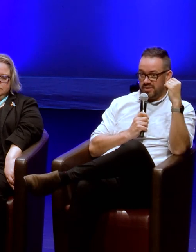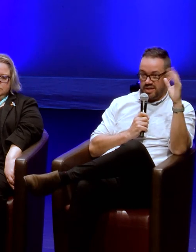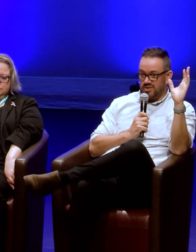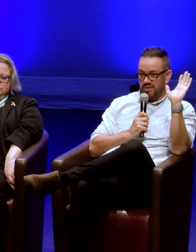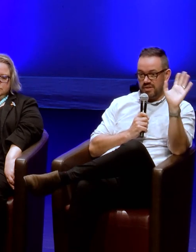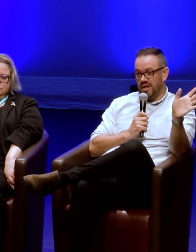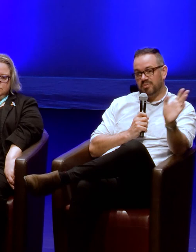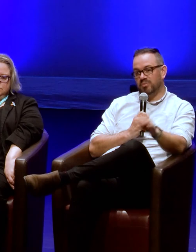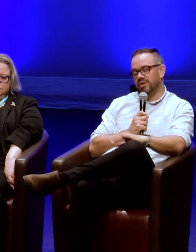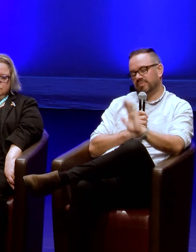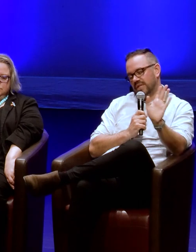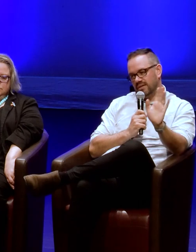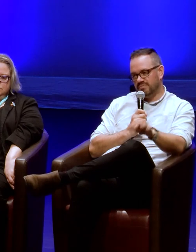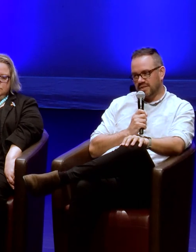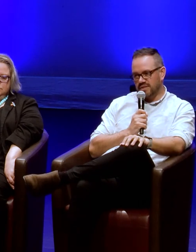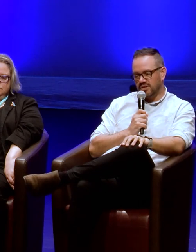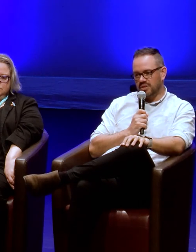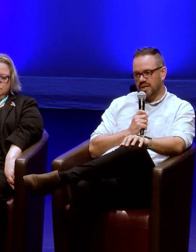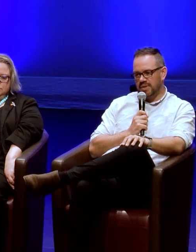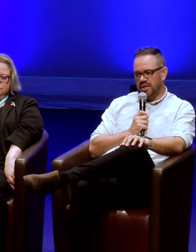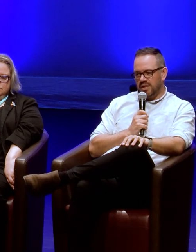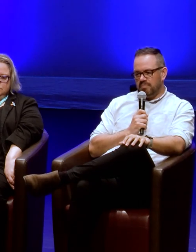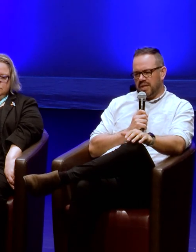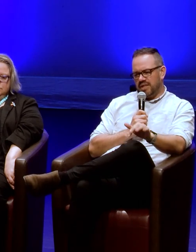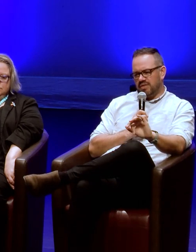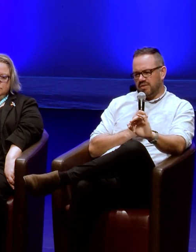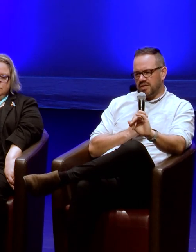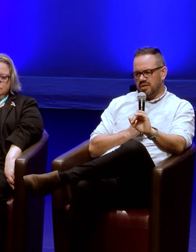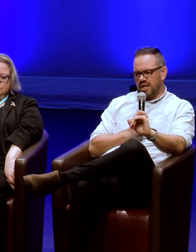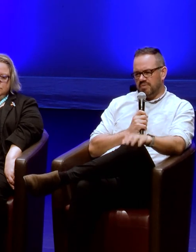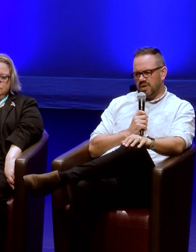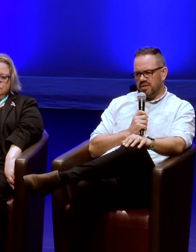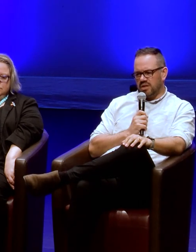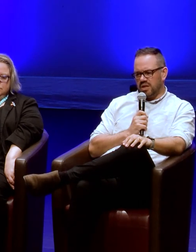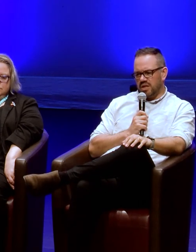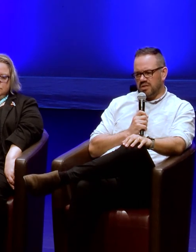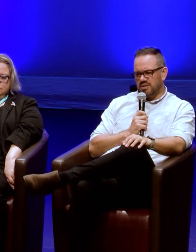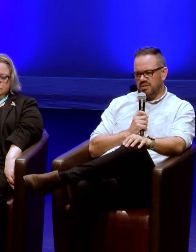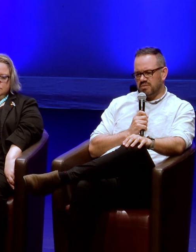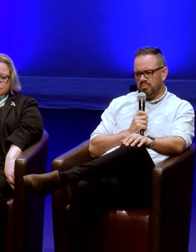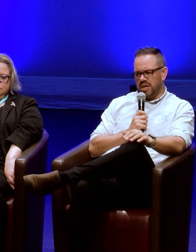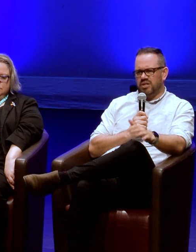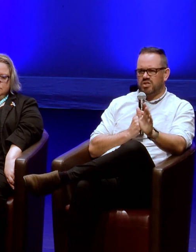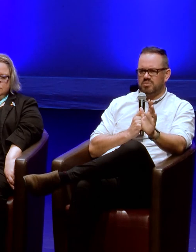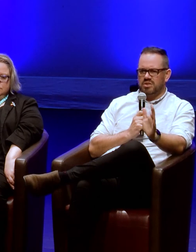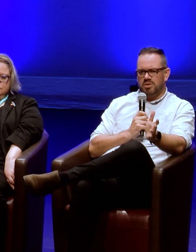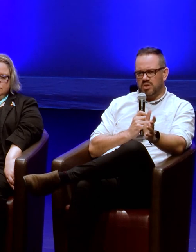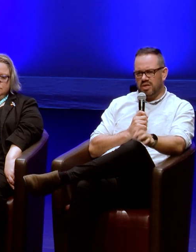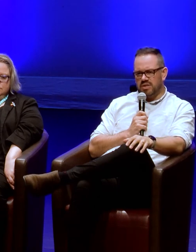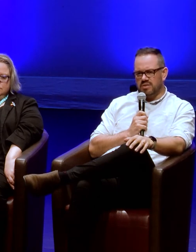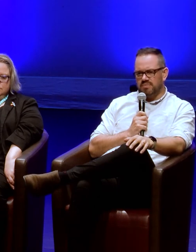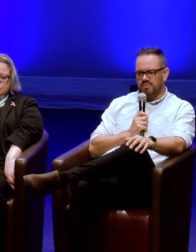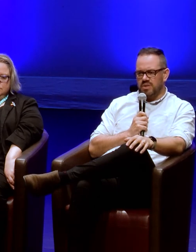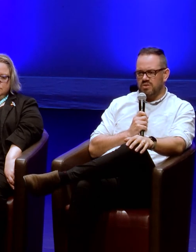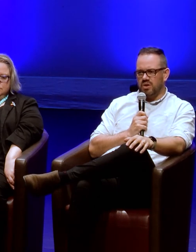People are following the hashtag for the game, whatever. They soaked it up. But the other thing, I think, is partnerships and